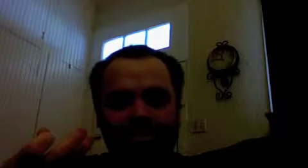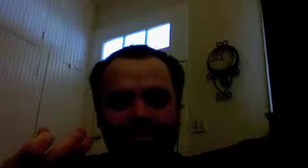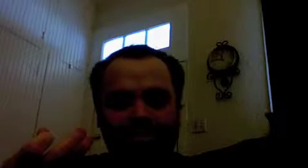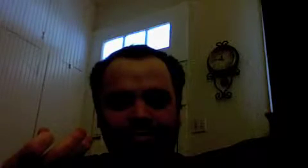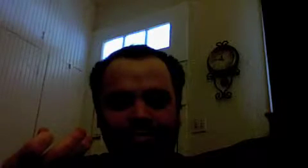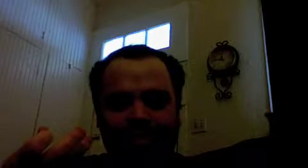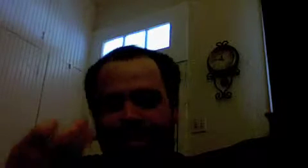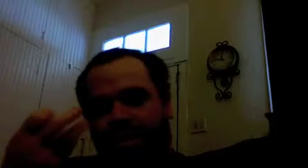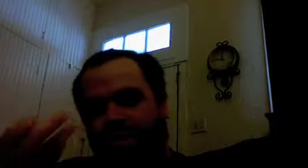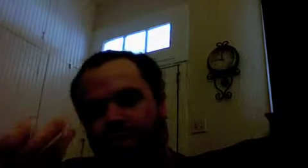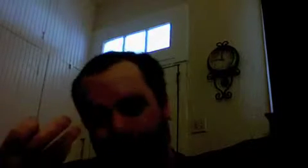right